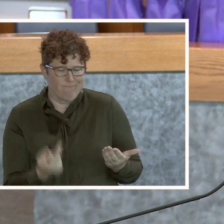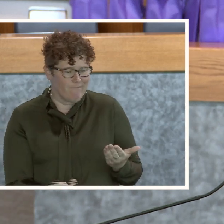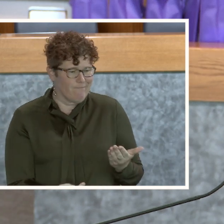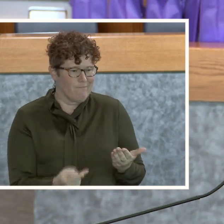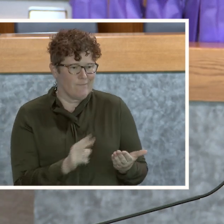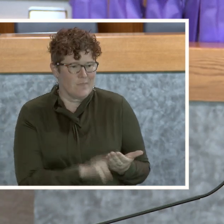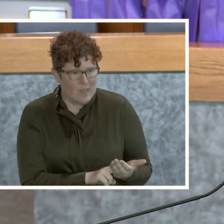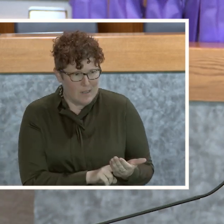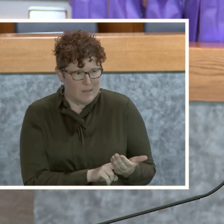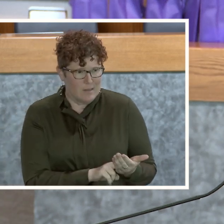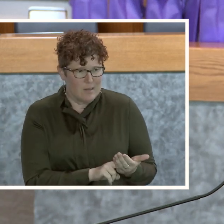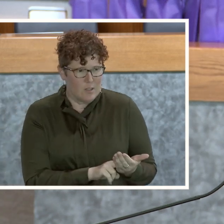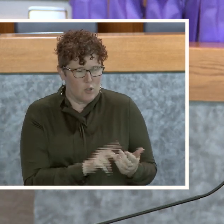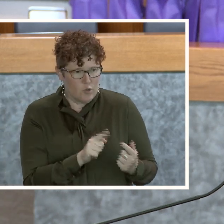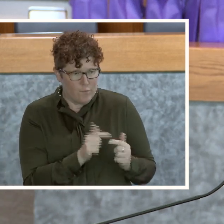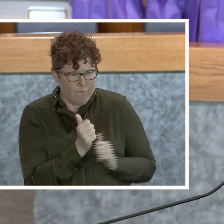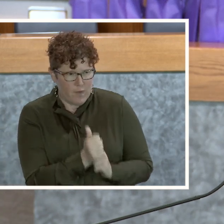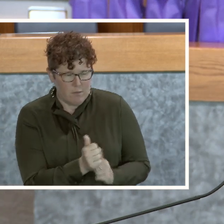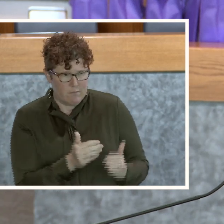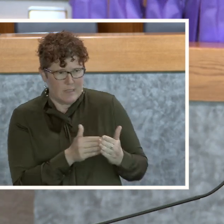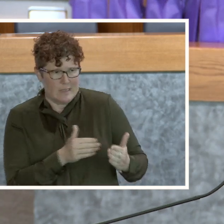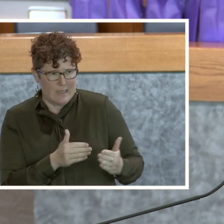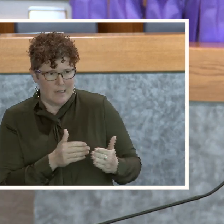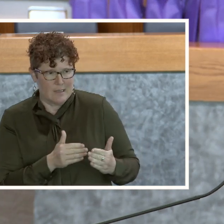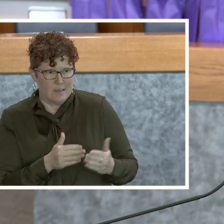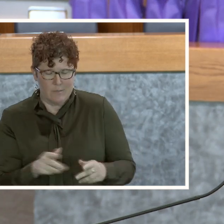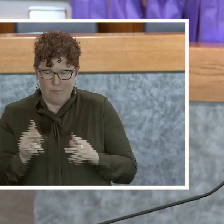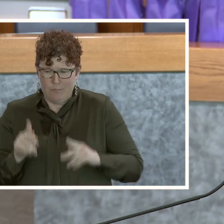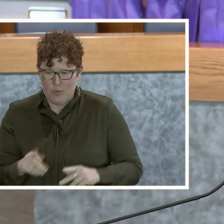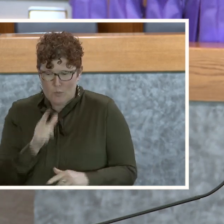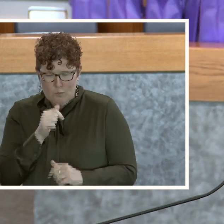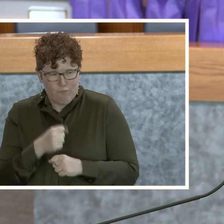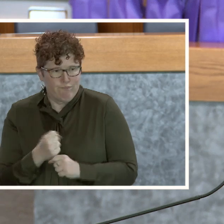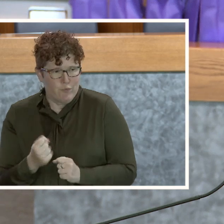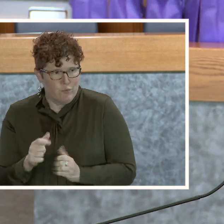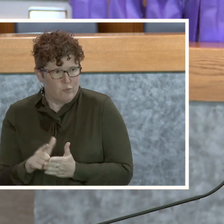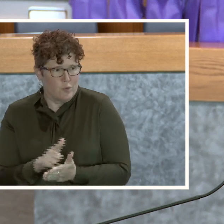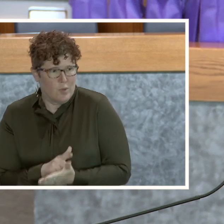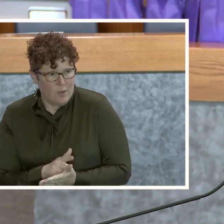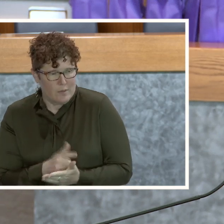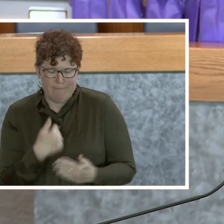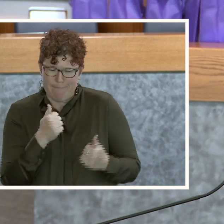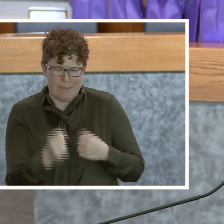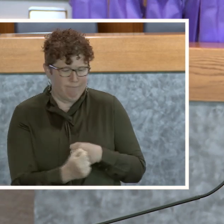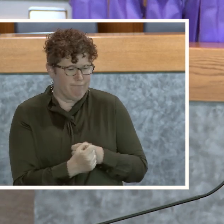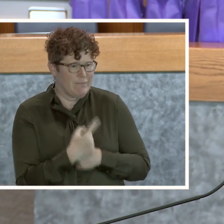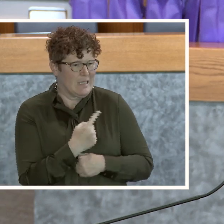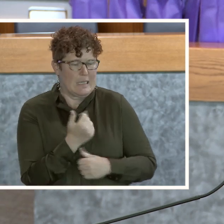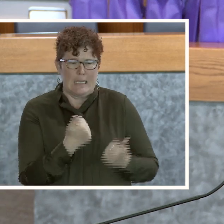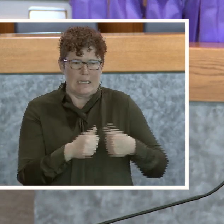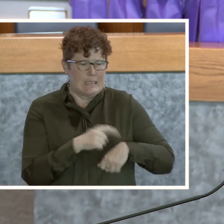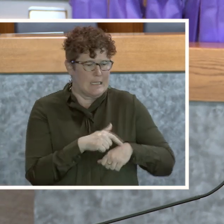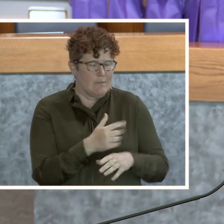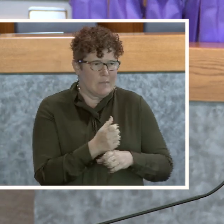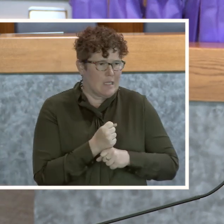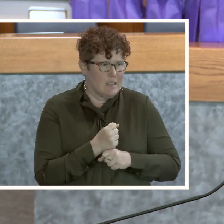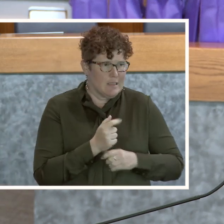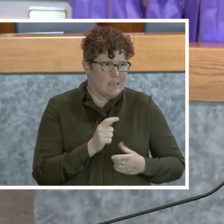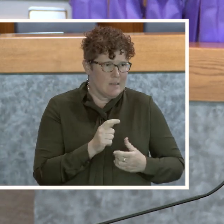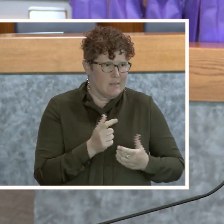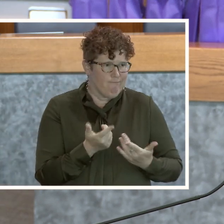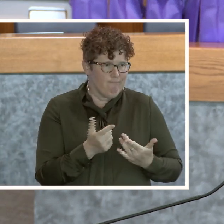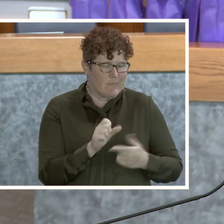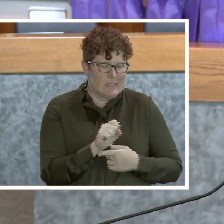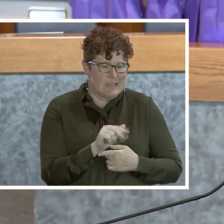an offender incarcerated to receive automated notices anytime the custody status changes for that particular